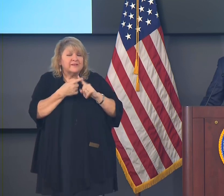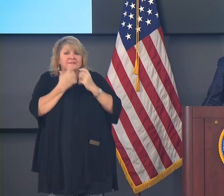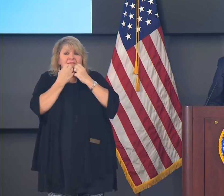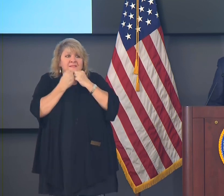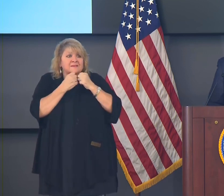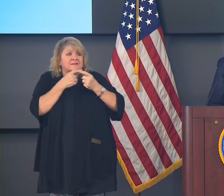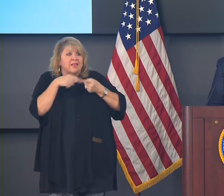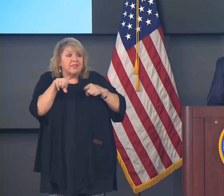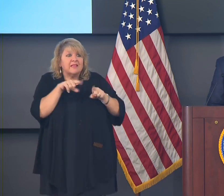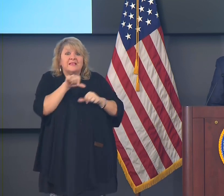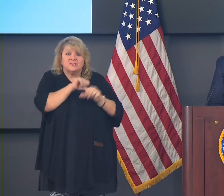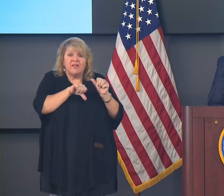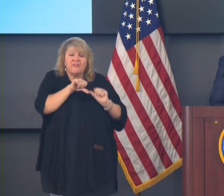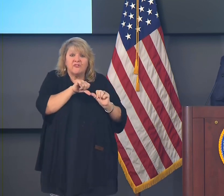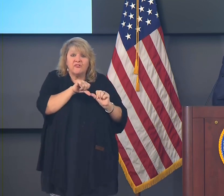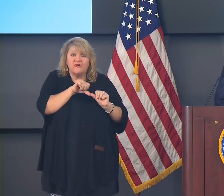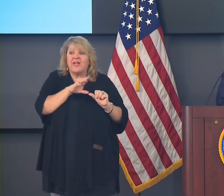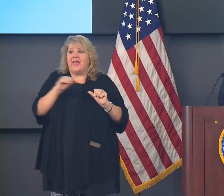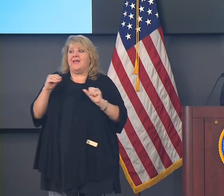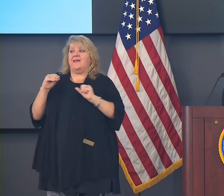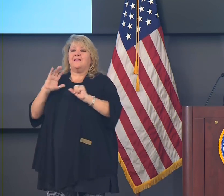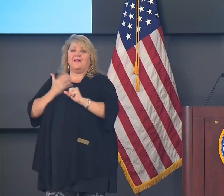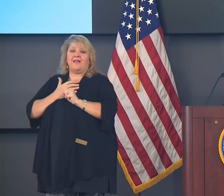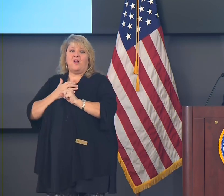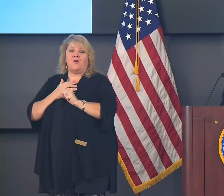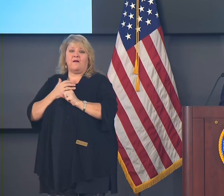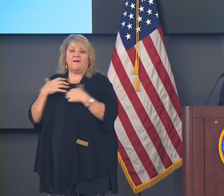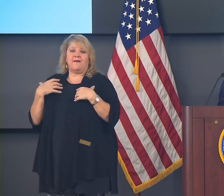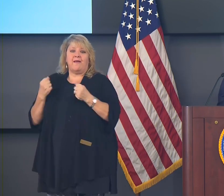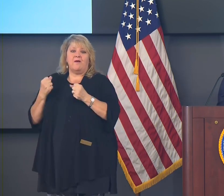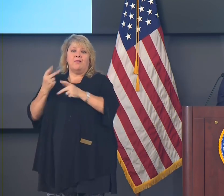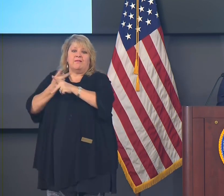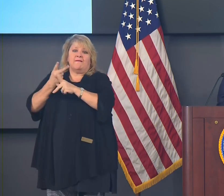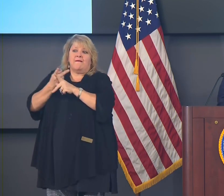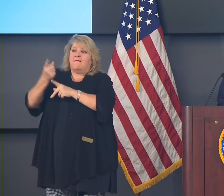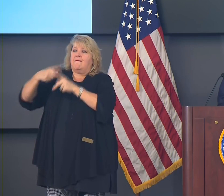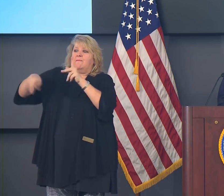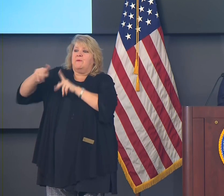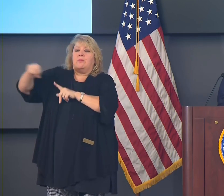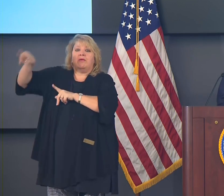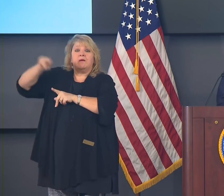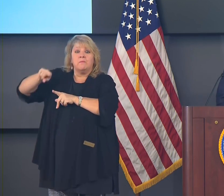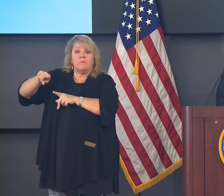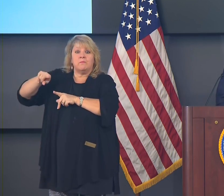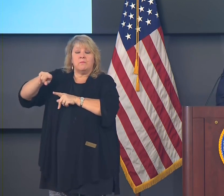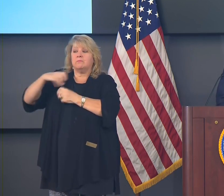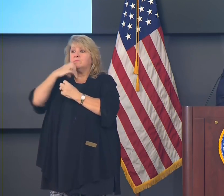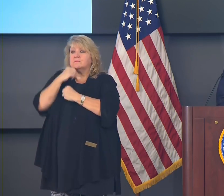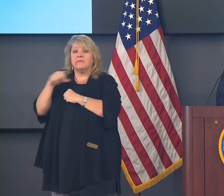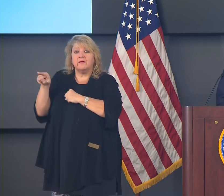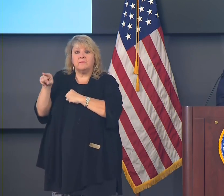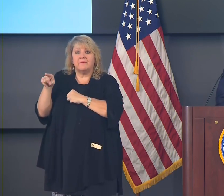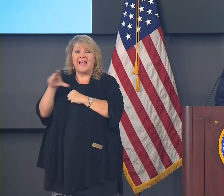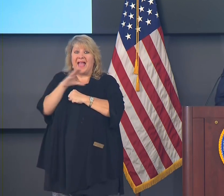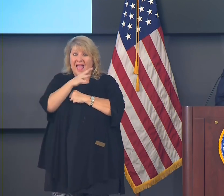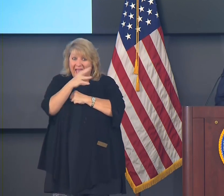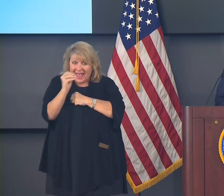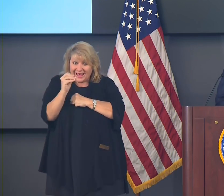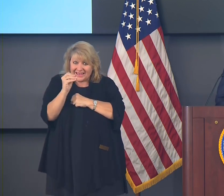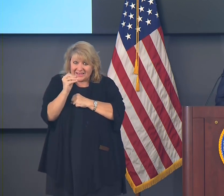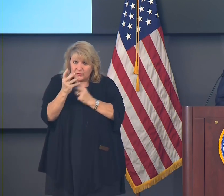So in an effort to flatten the curve, slow the spread, save lives, ensure hospital capacity, and, by the way, to keep schools open,